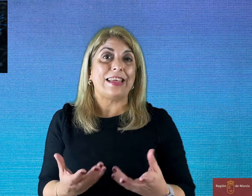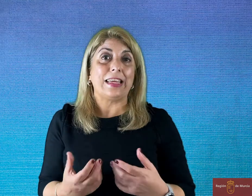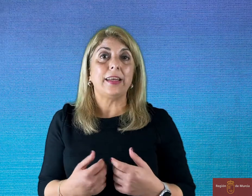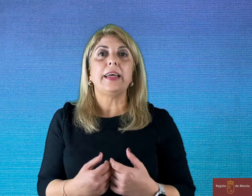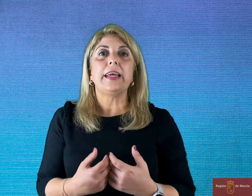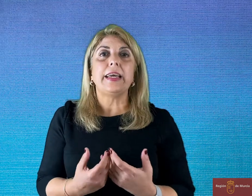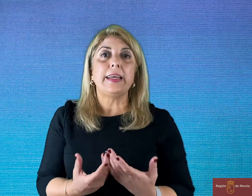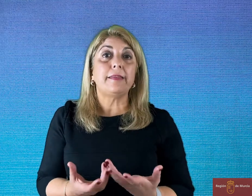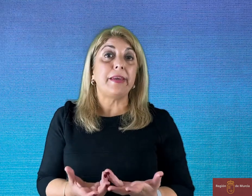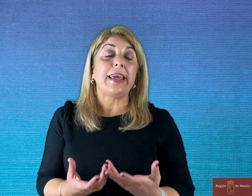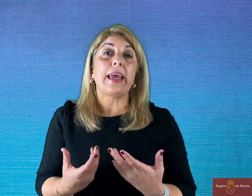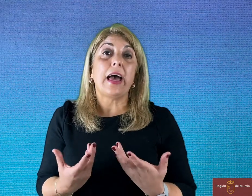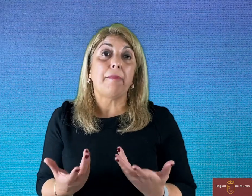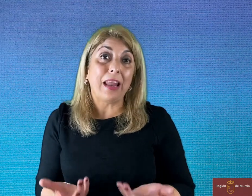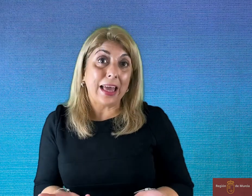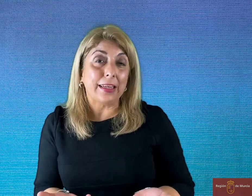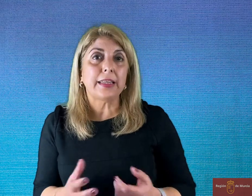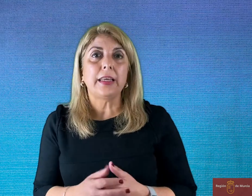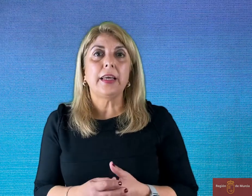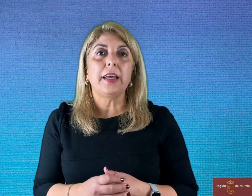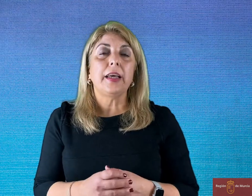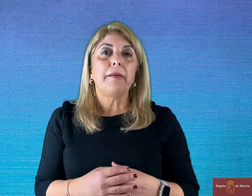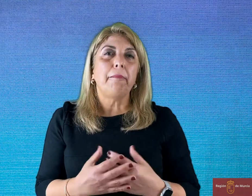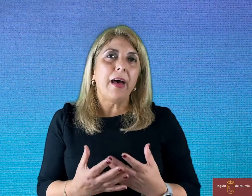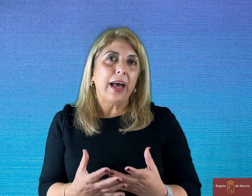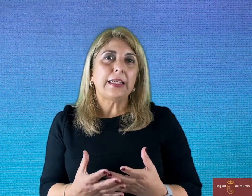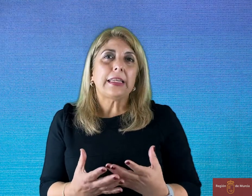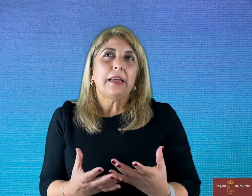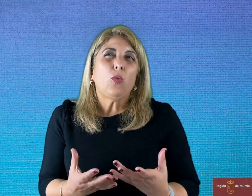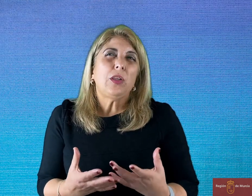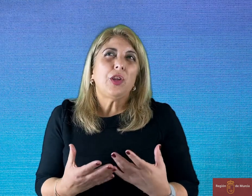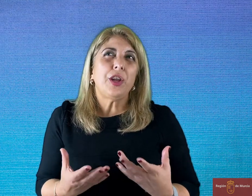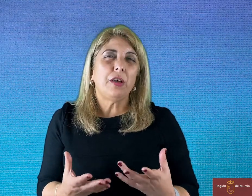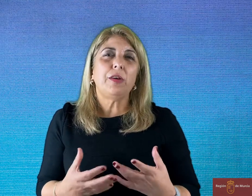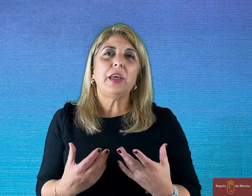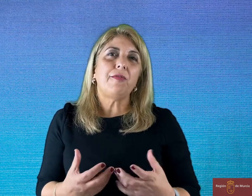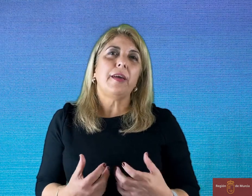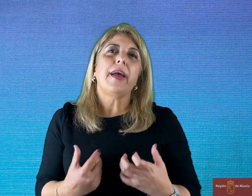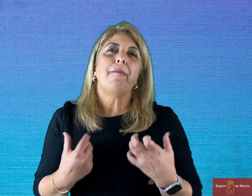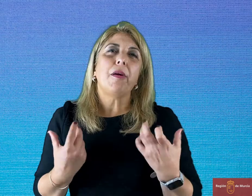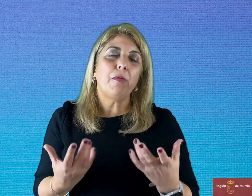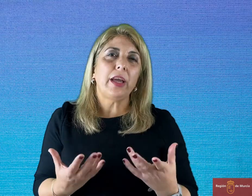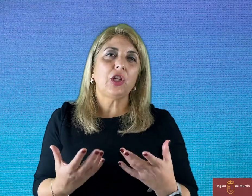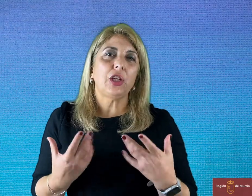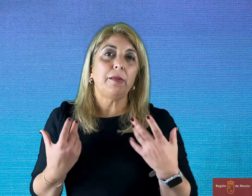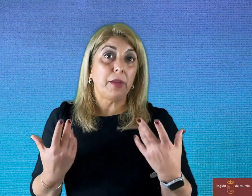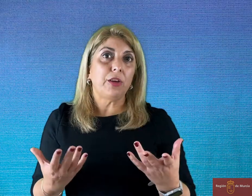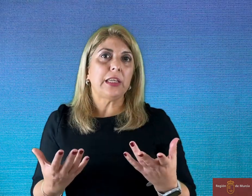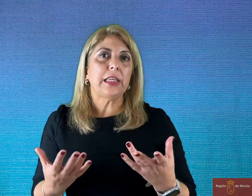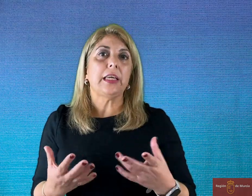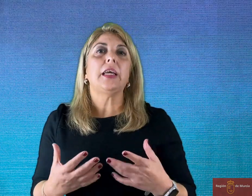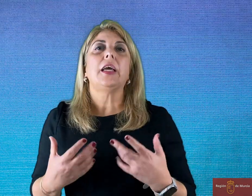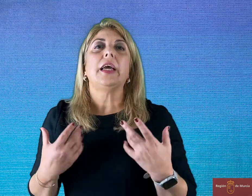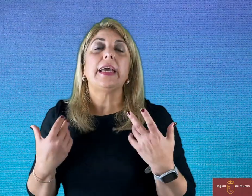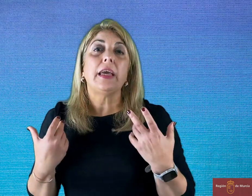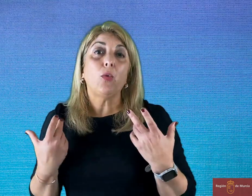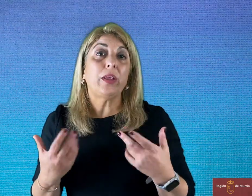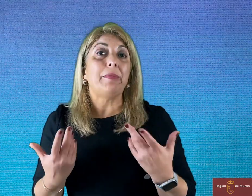is being applied. But we don't know if the population immunity will be